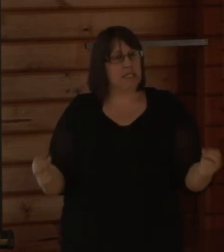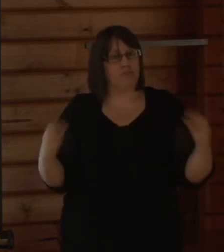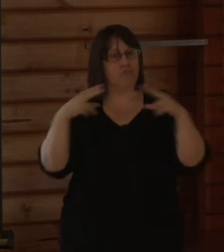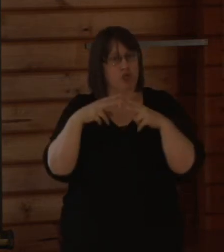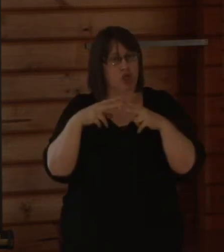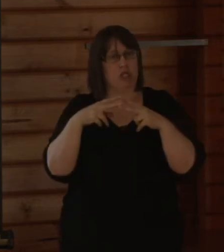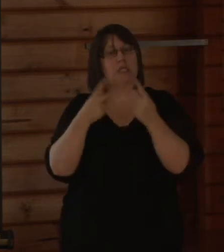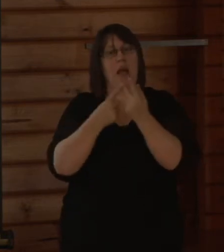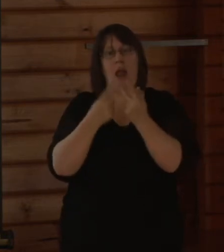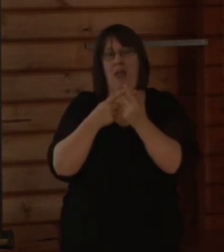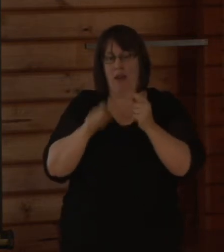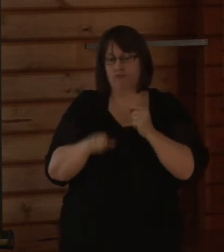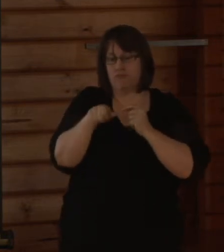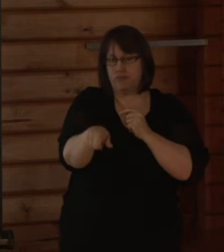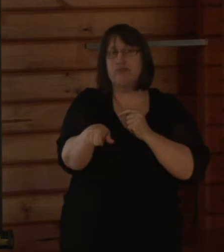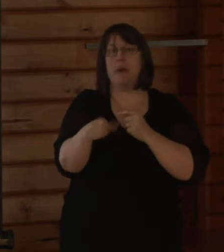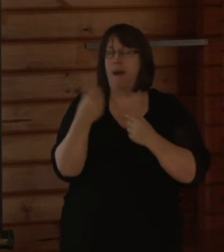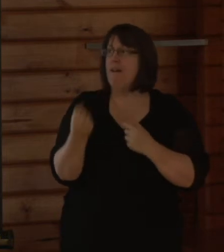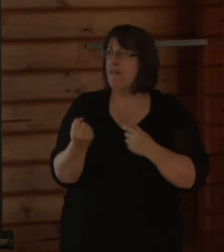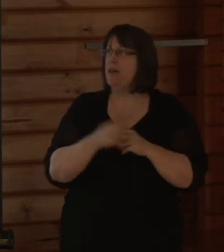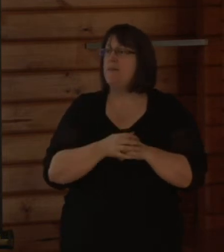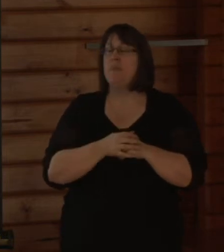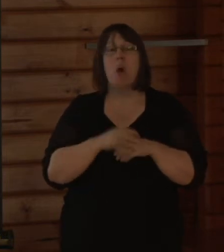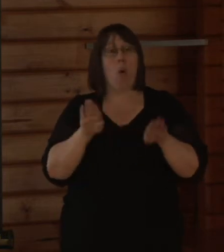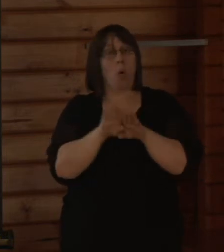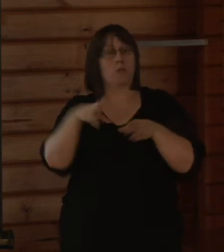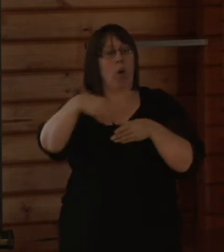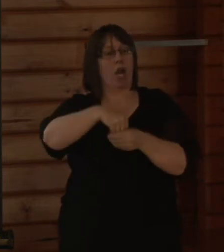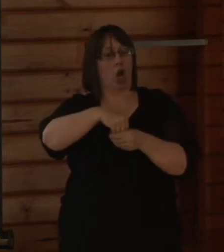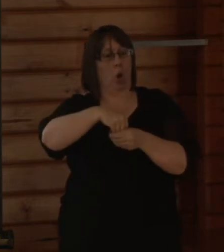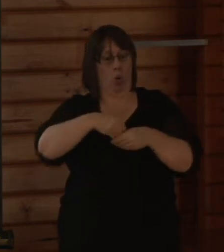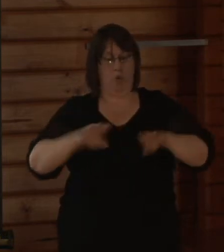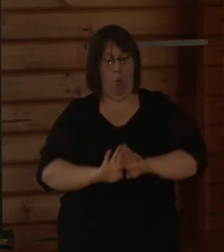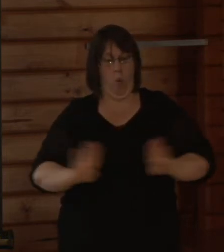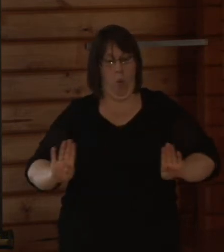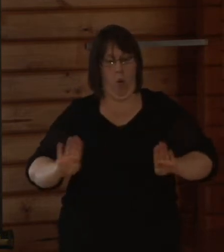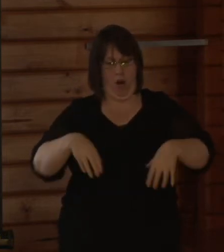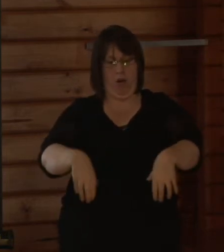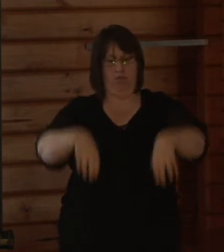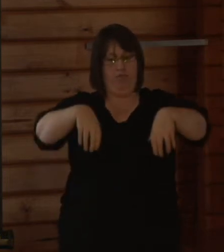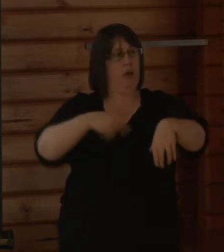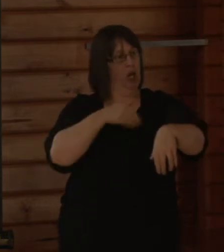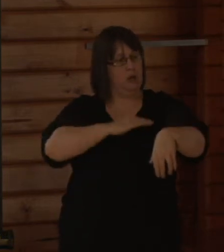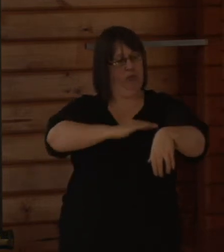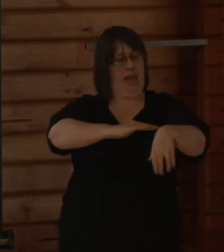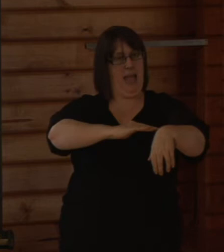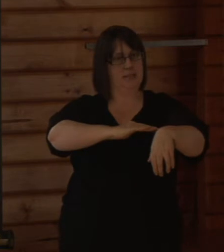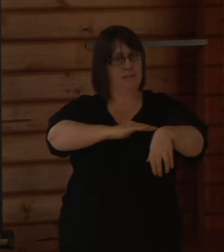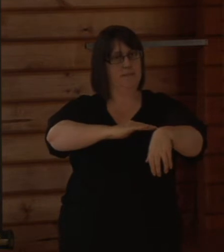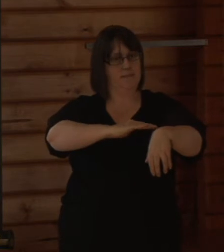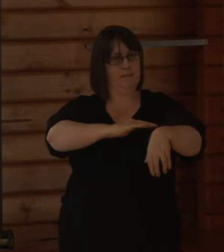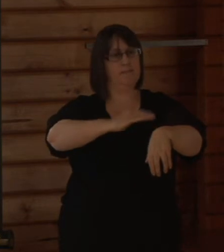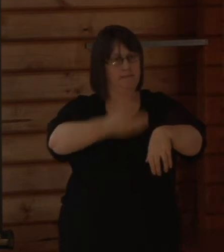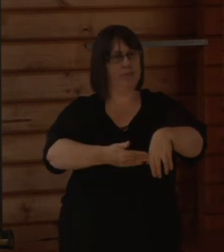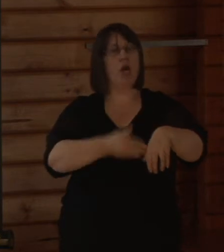in the above areas. They also cover retaining walls within 60 metres of the building and supporting the building or land